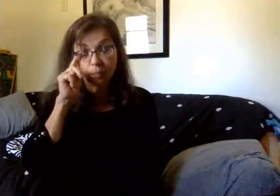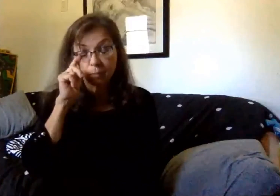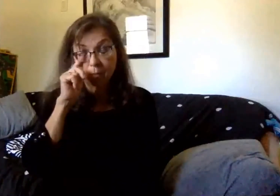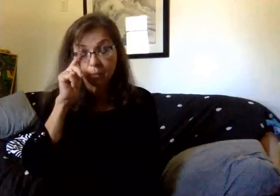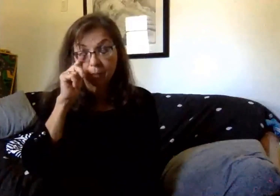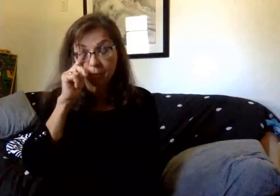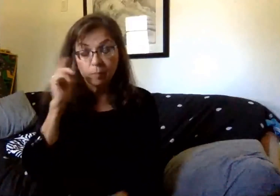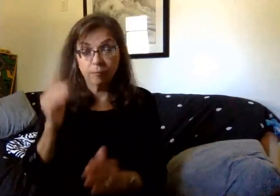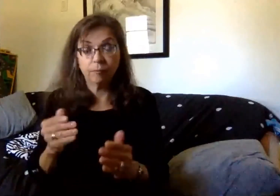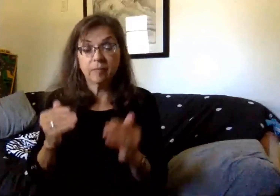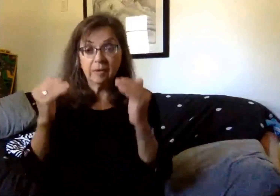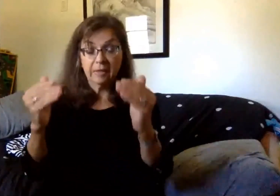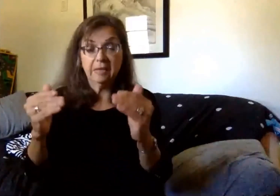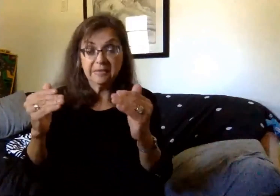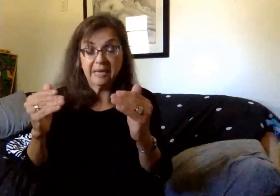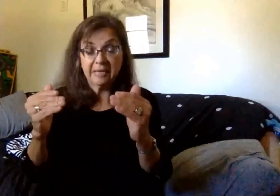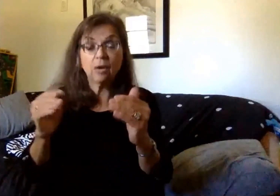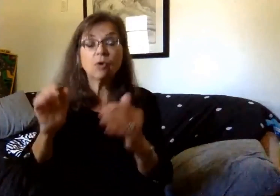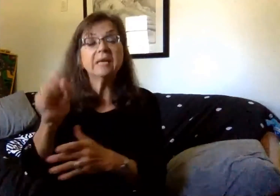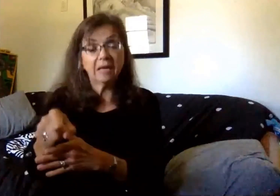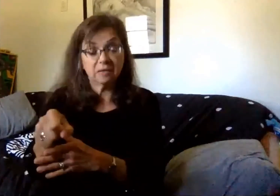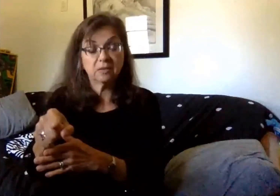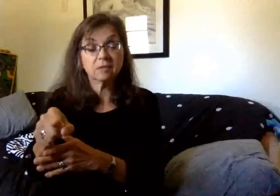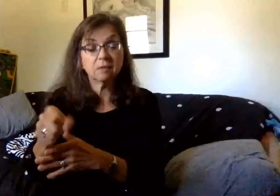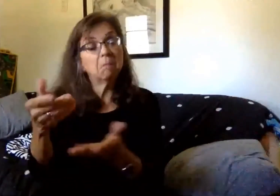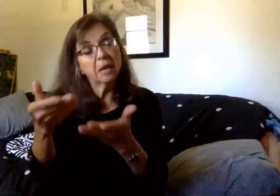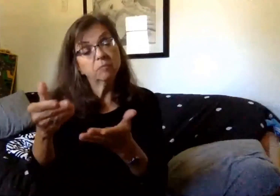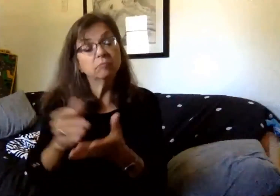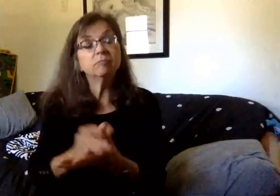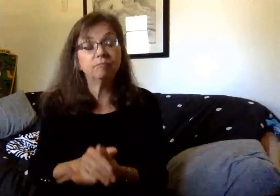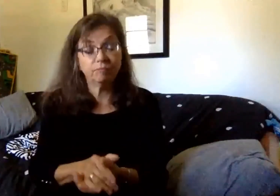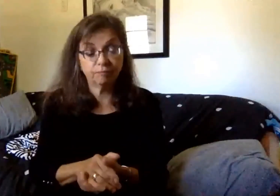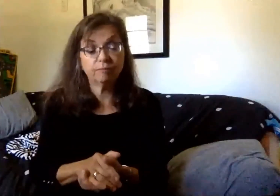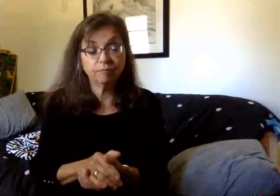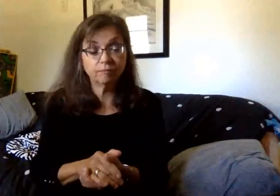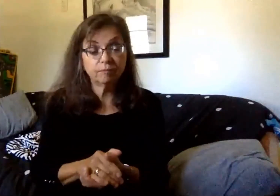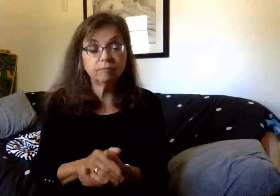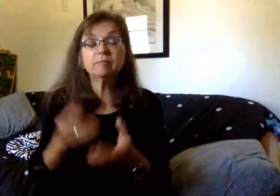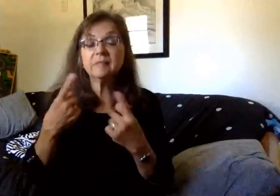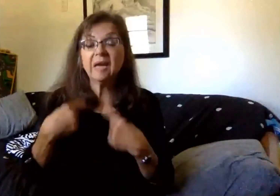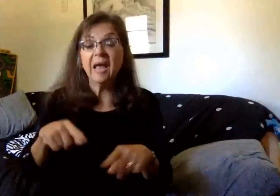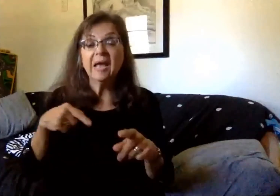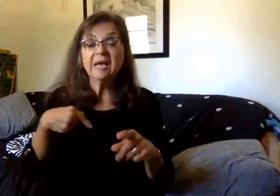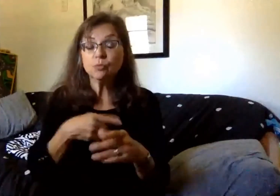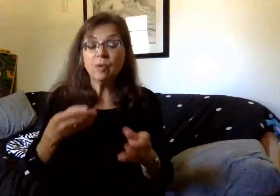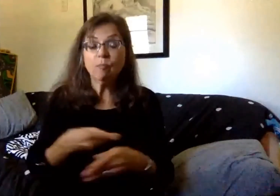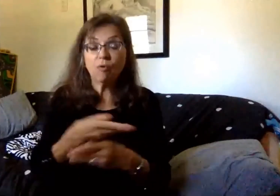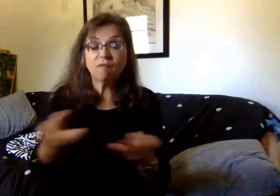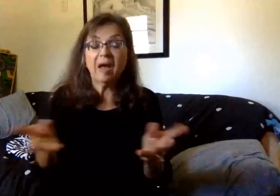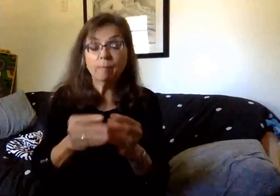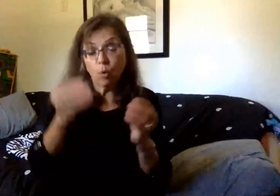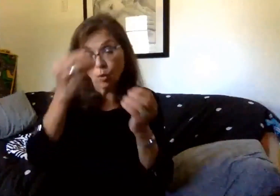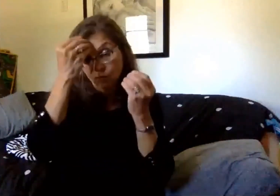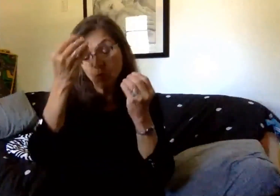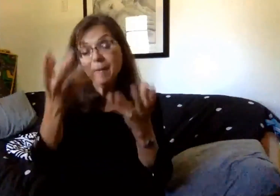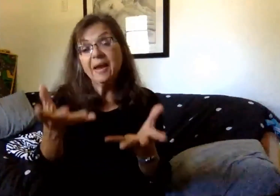level, they may have the same teacher. Now, as we provide some more information about remote learning, the